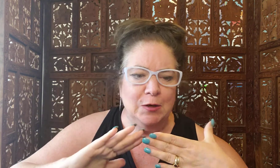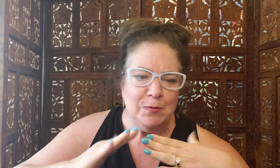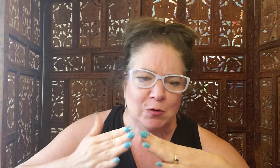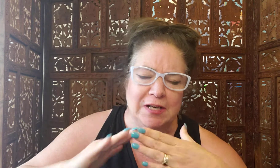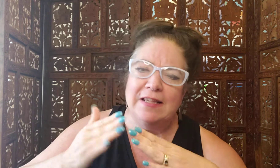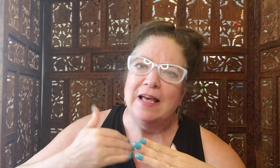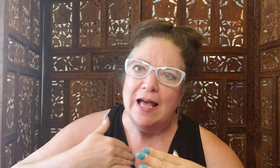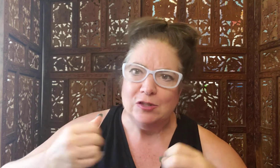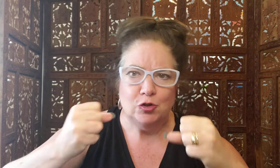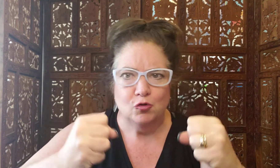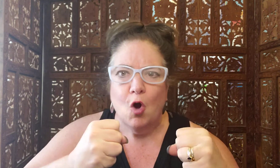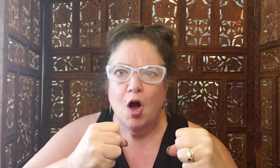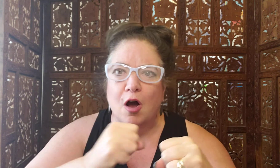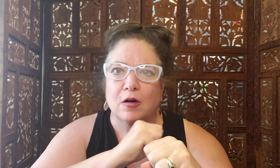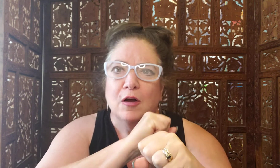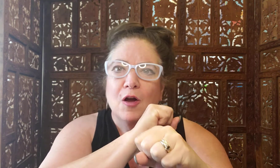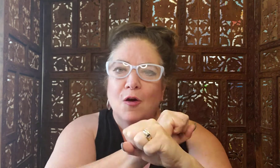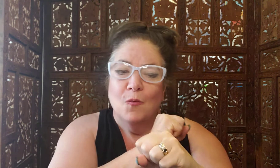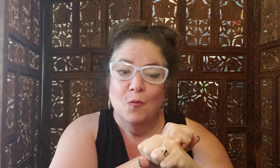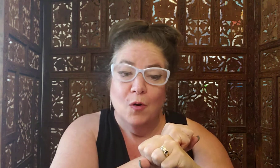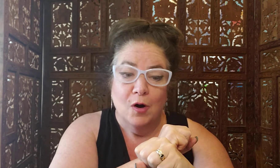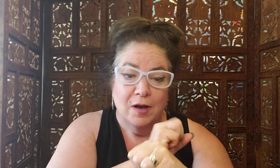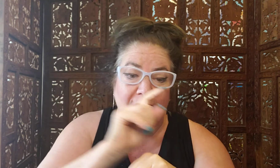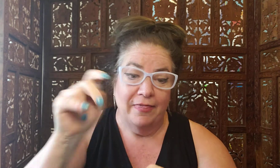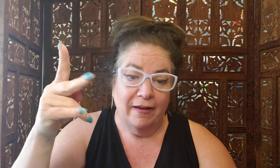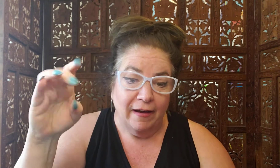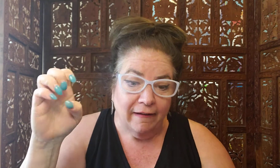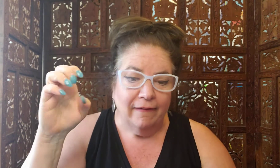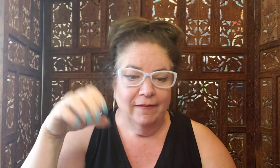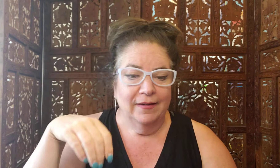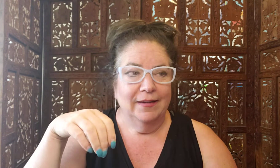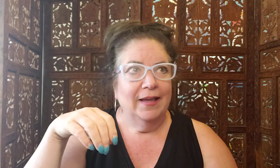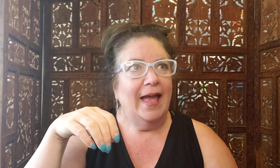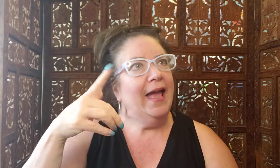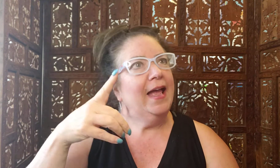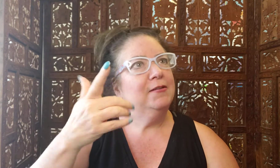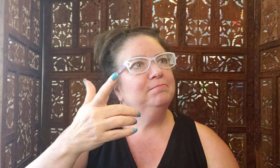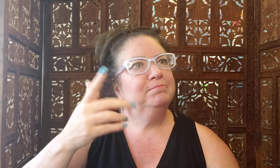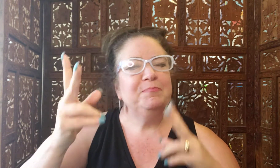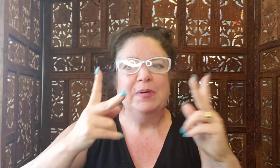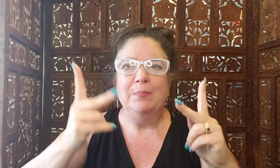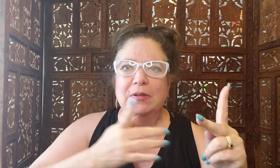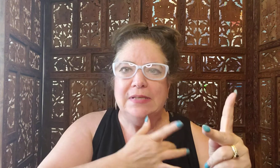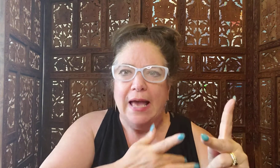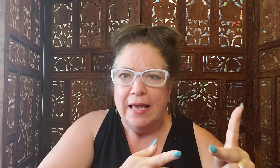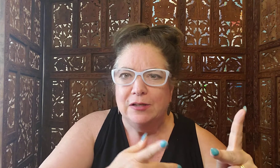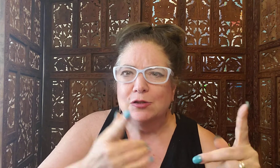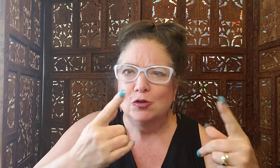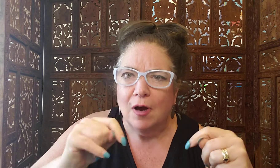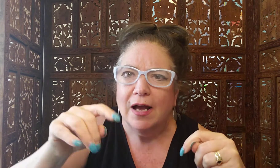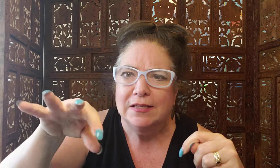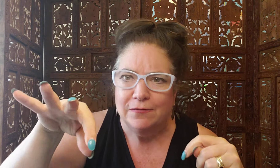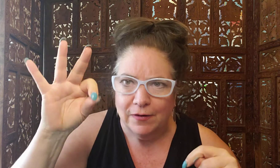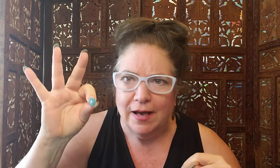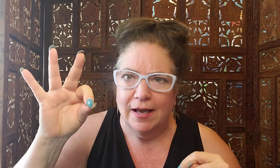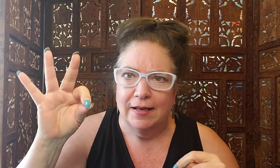community that has a strong work ethic and people tend to try to find